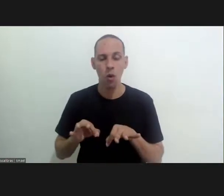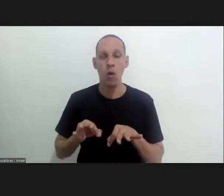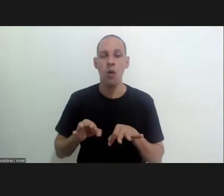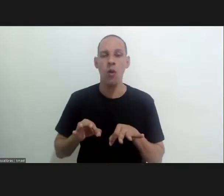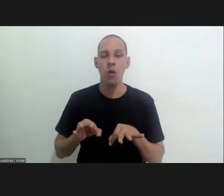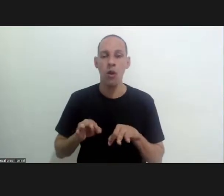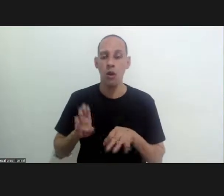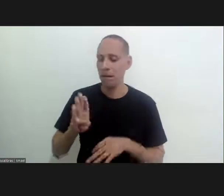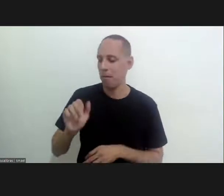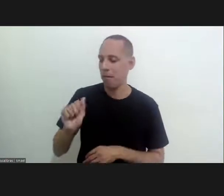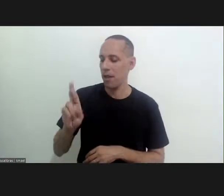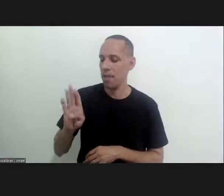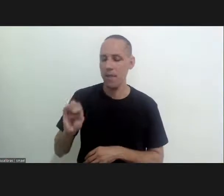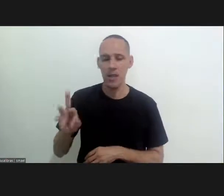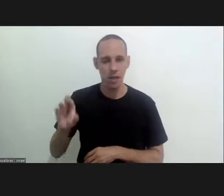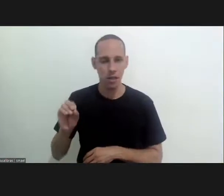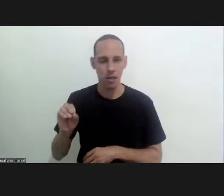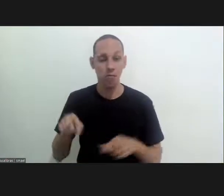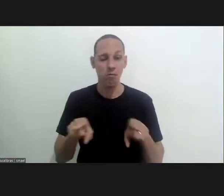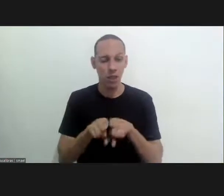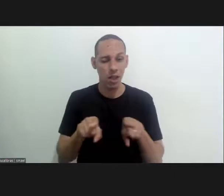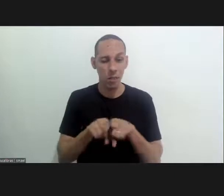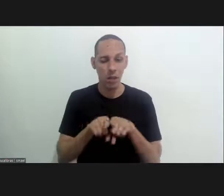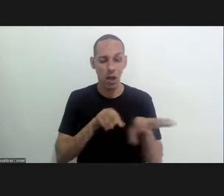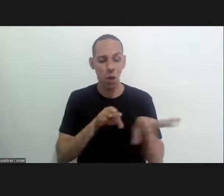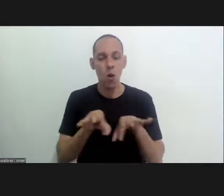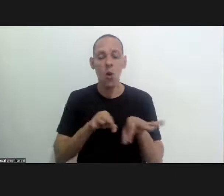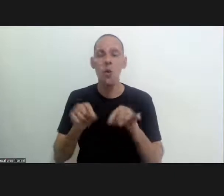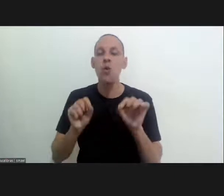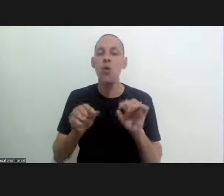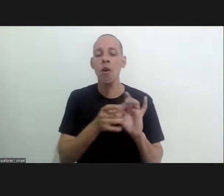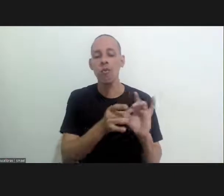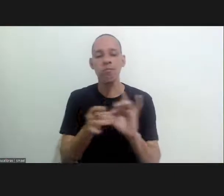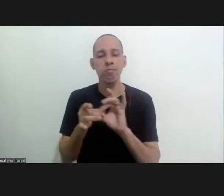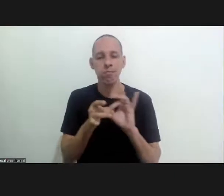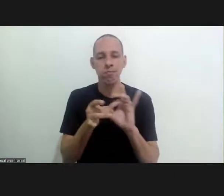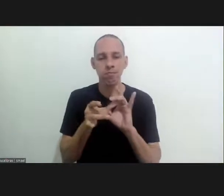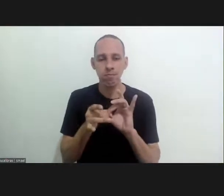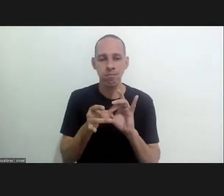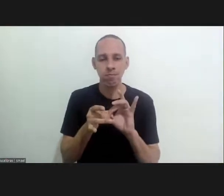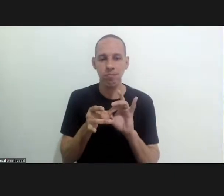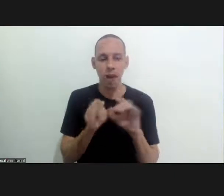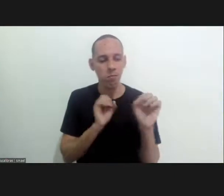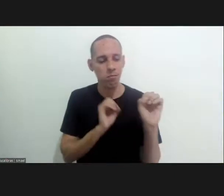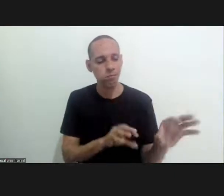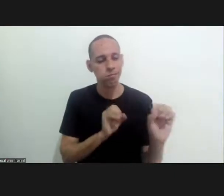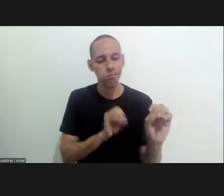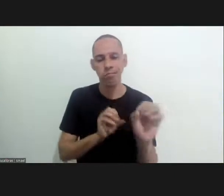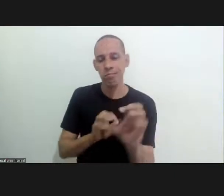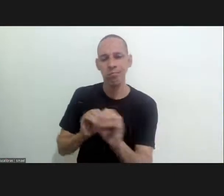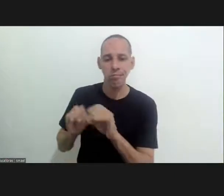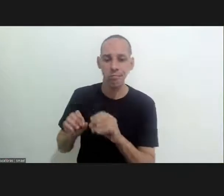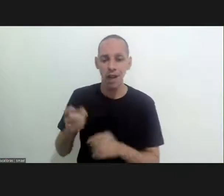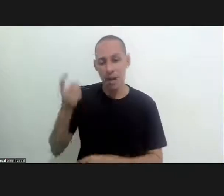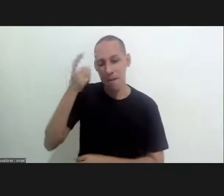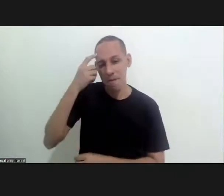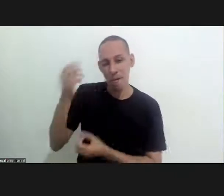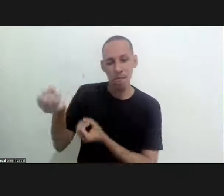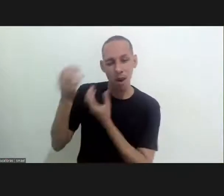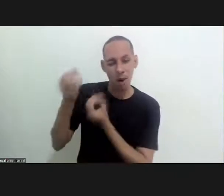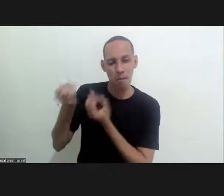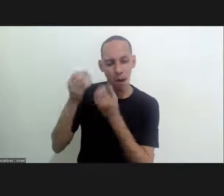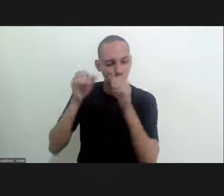of the kissing bugs today is to make the integrated control together with the education